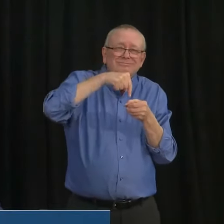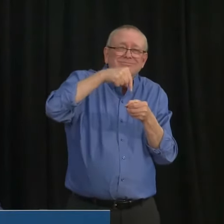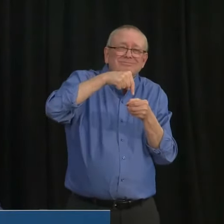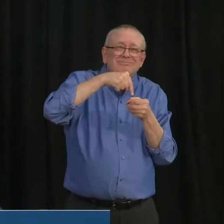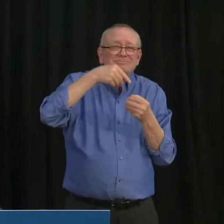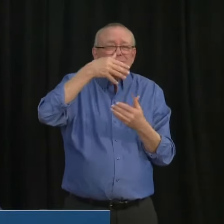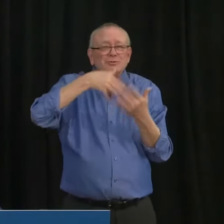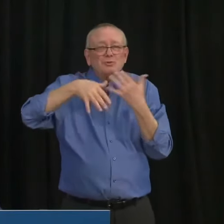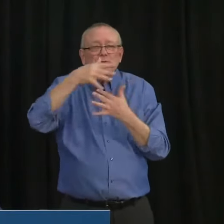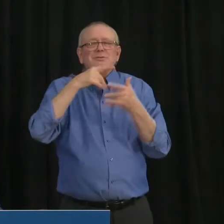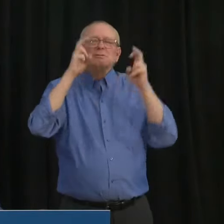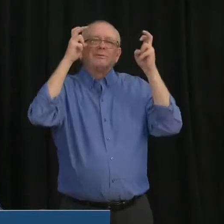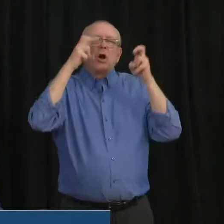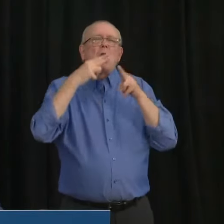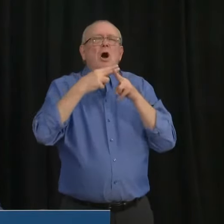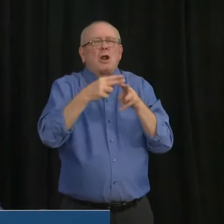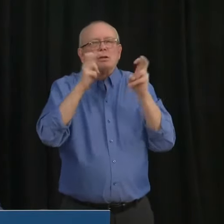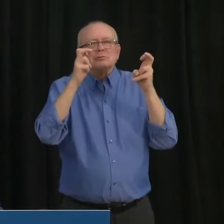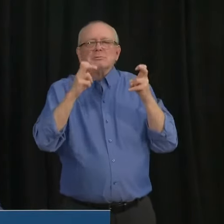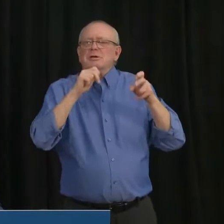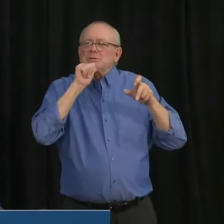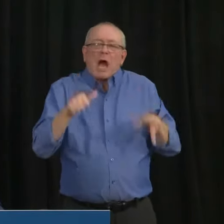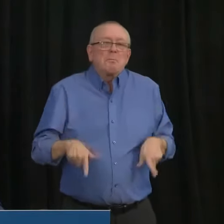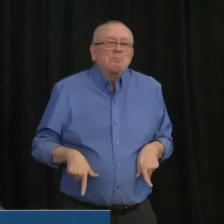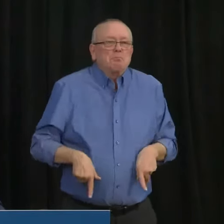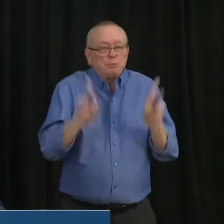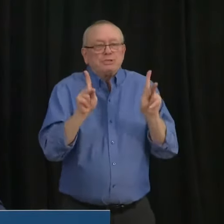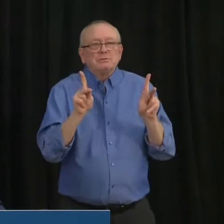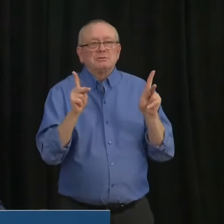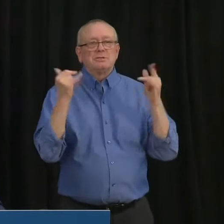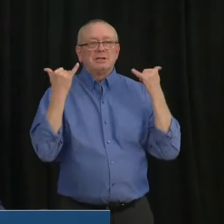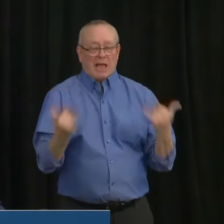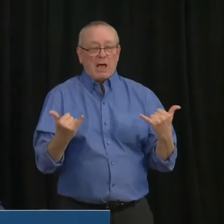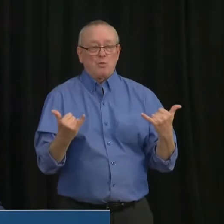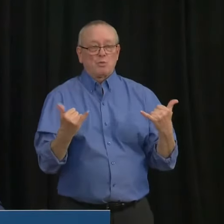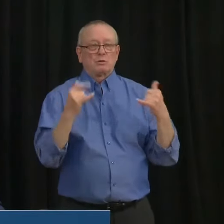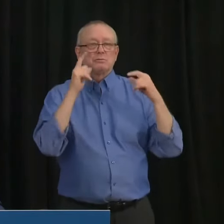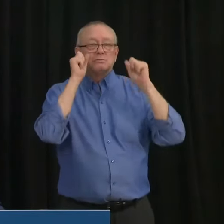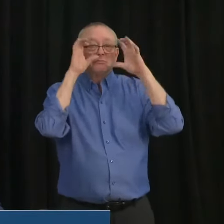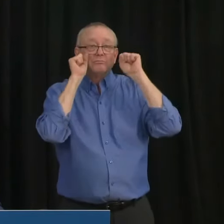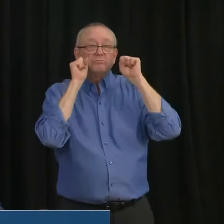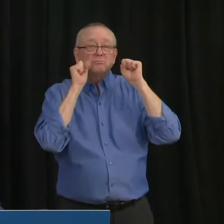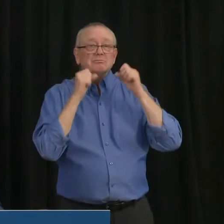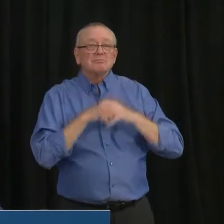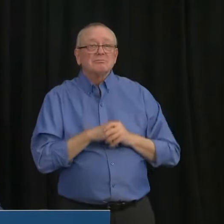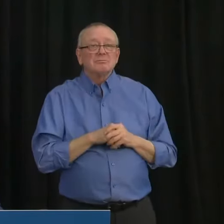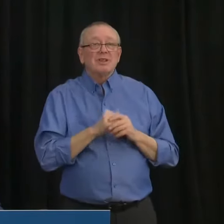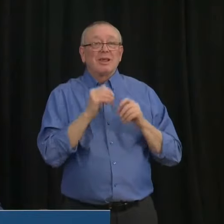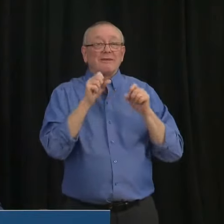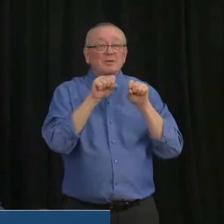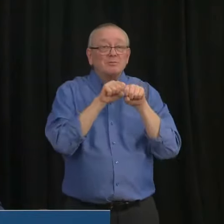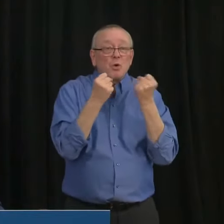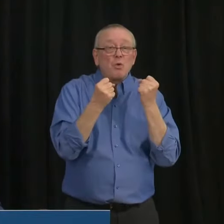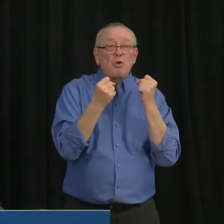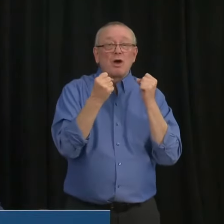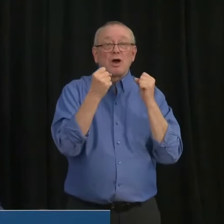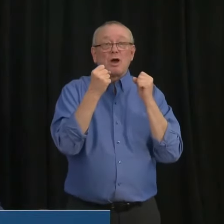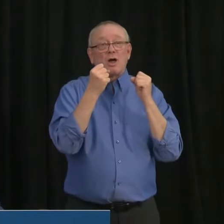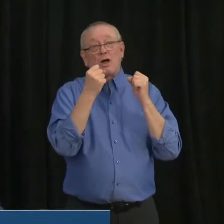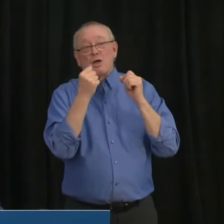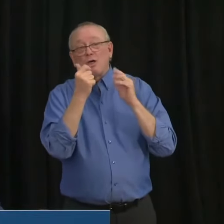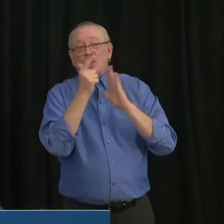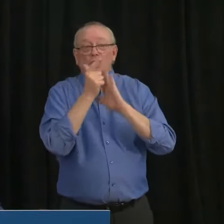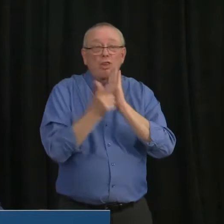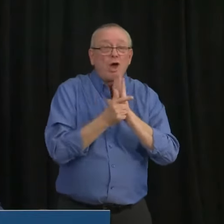That's pretty astonishing. And they, and those rules will be enforced to, to our greatest ability. Uh,